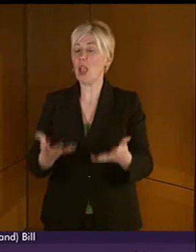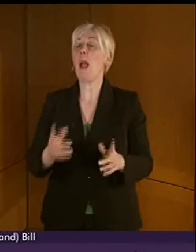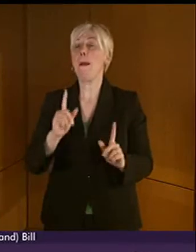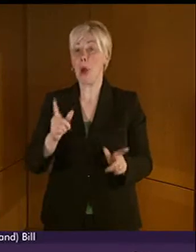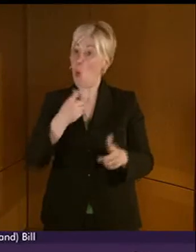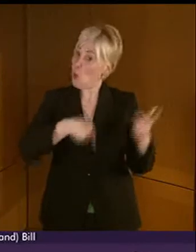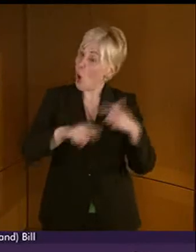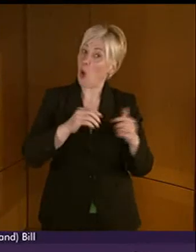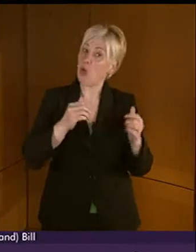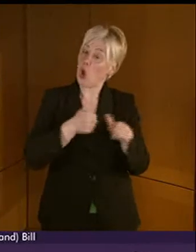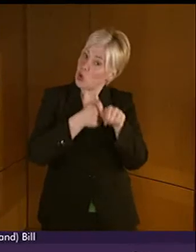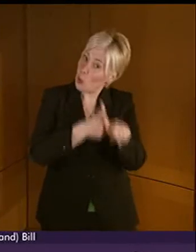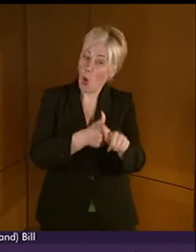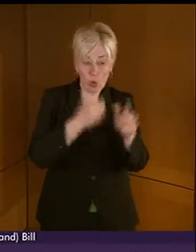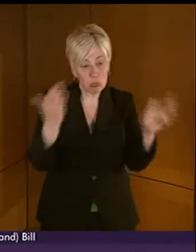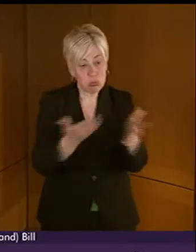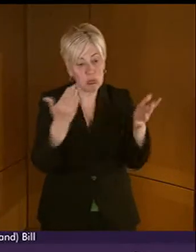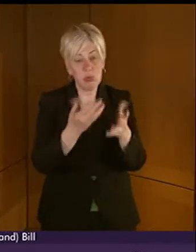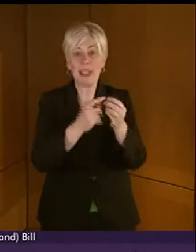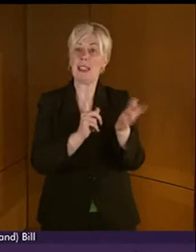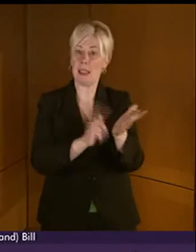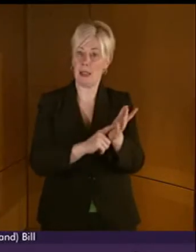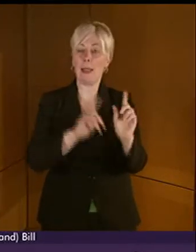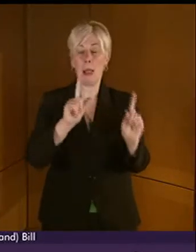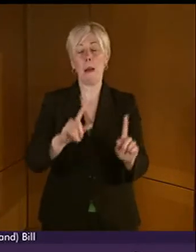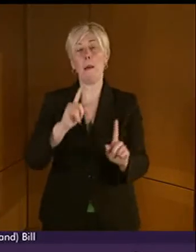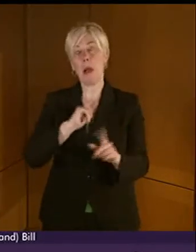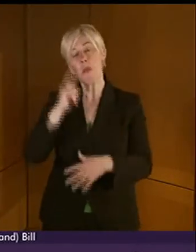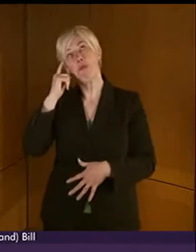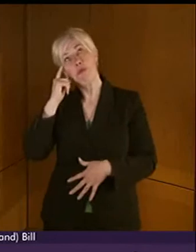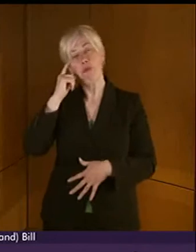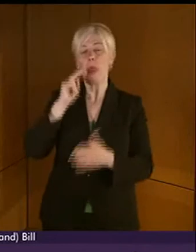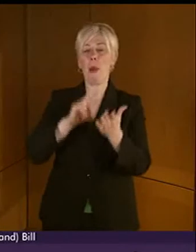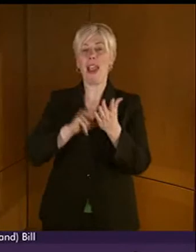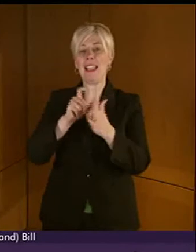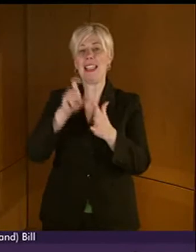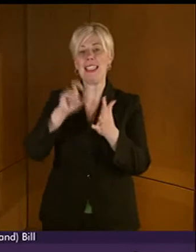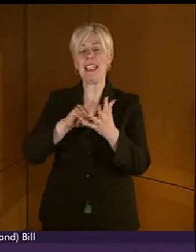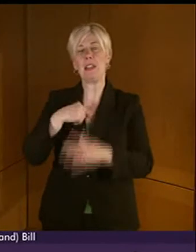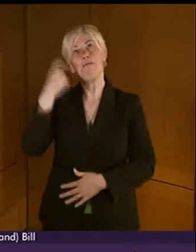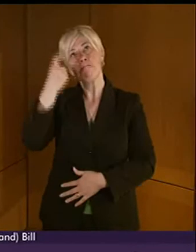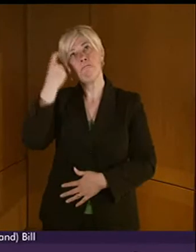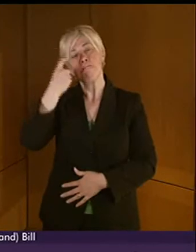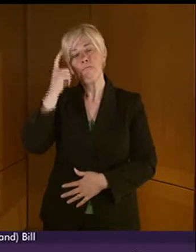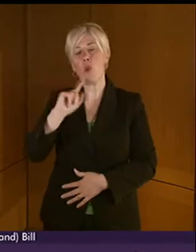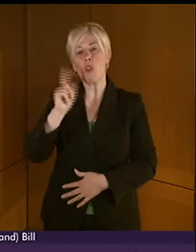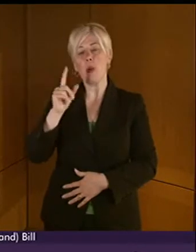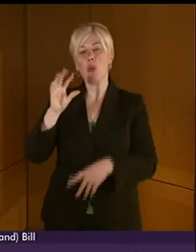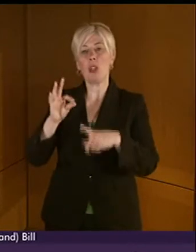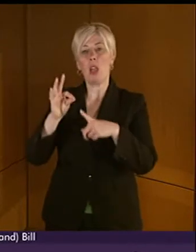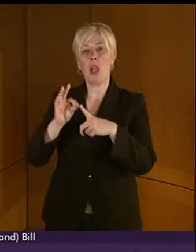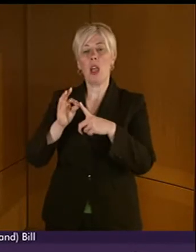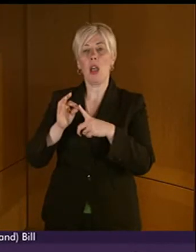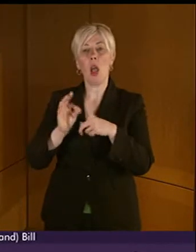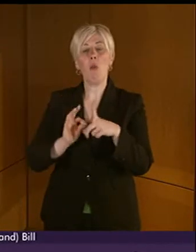of BSL, I was very persuaded by the NDCS paper by the proposal to improve the